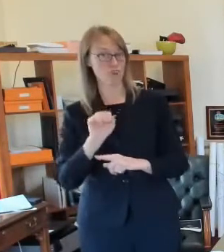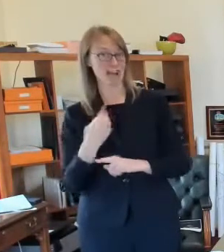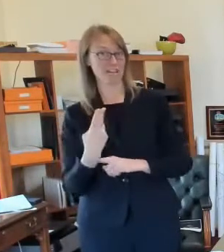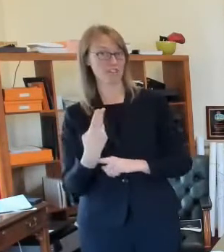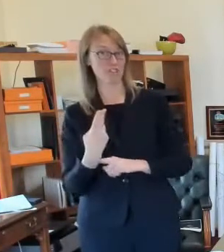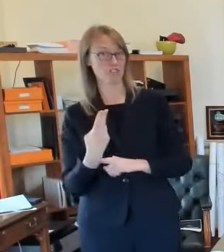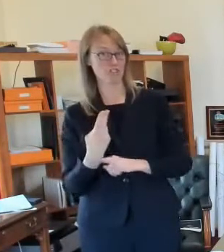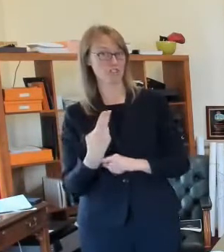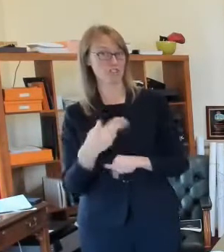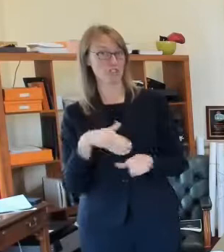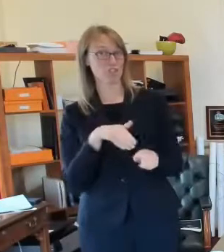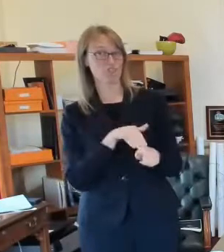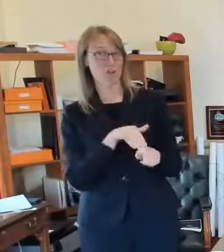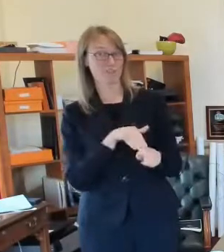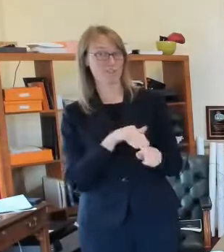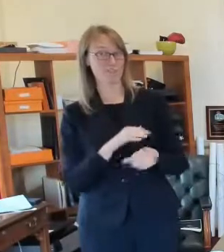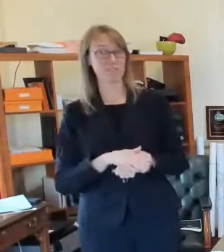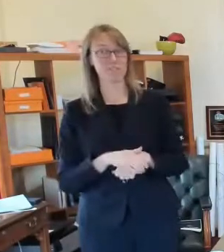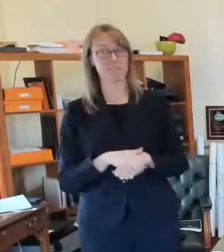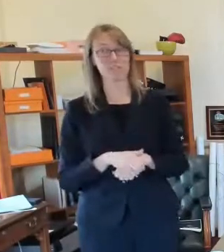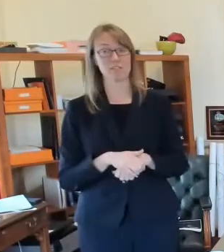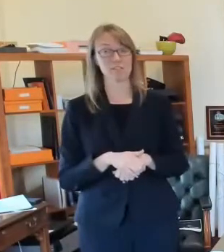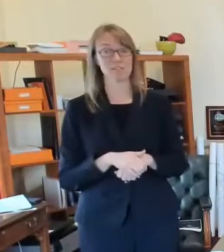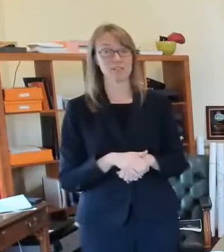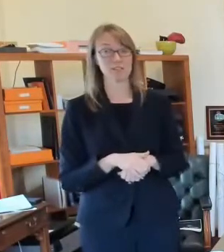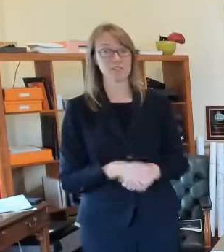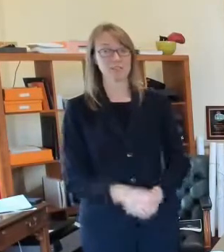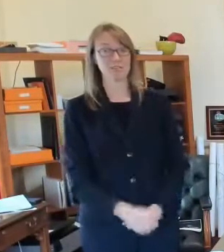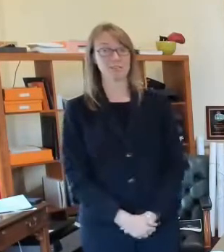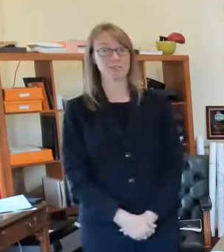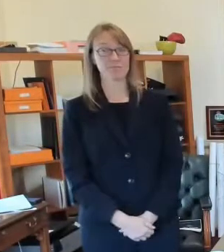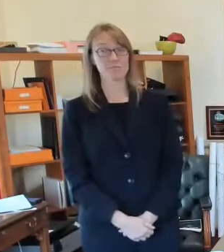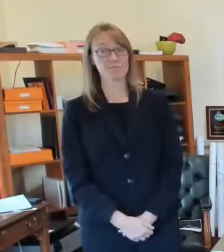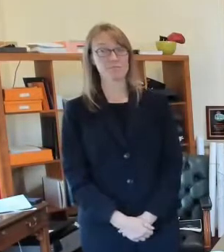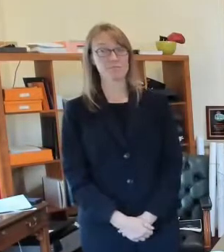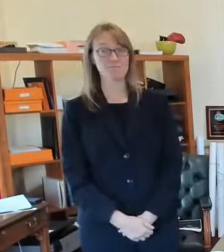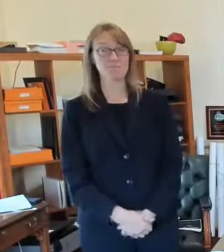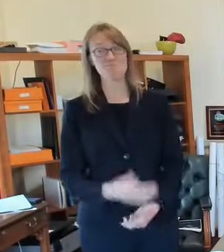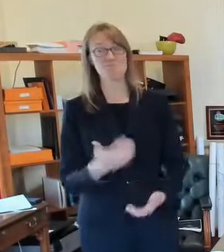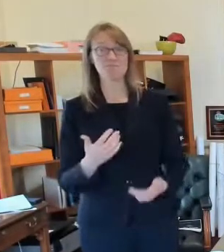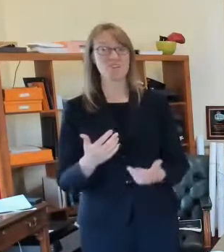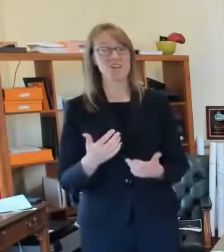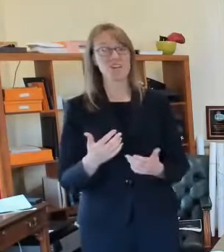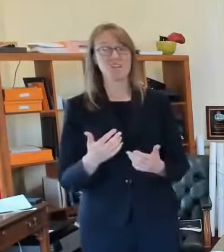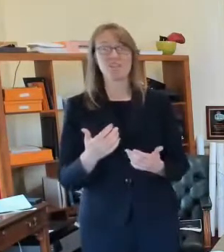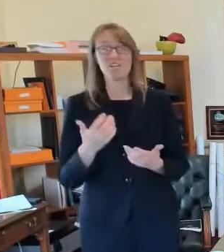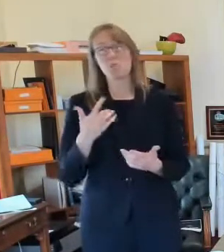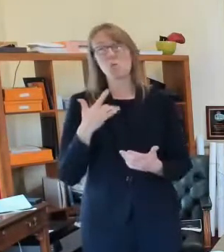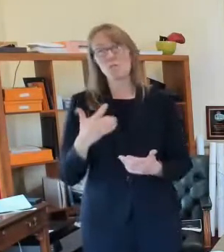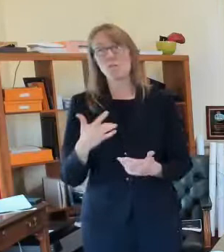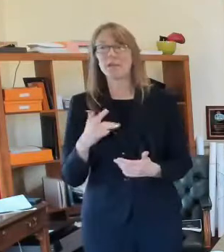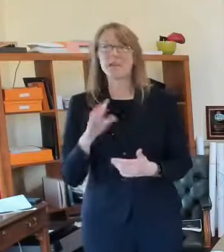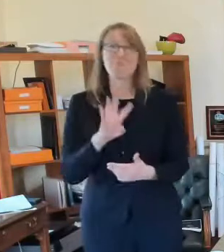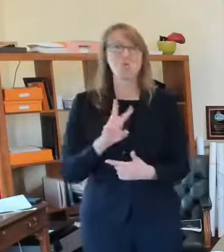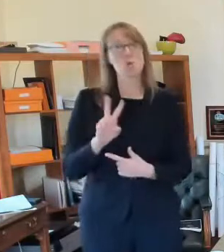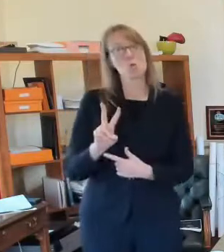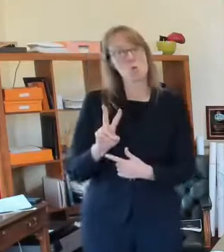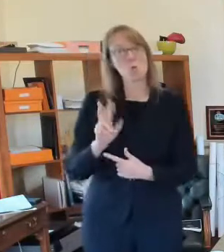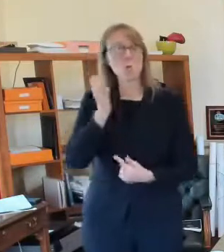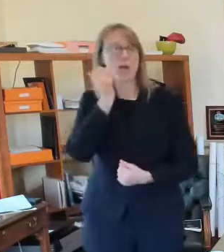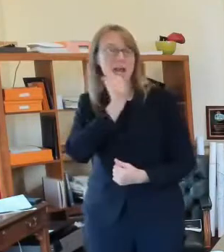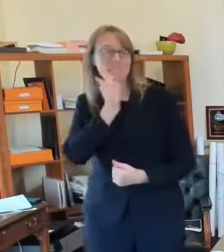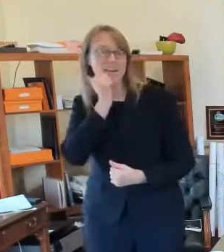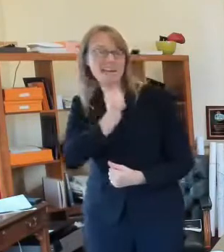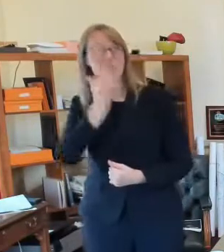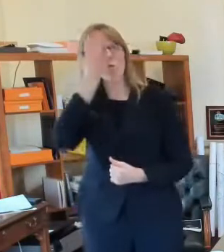on any given day we get 40 or 42 of them because people go on vacation or they're sick or they're uh